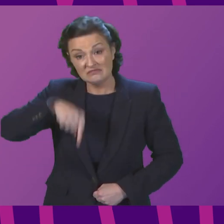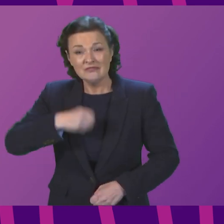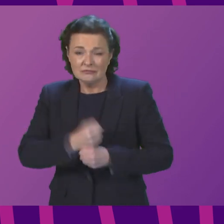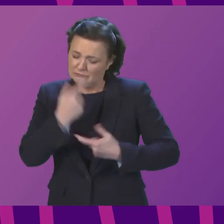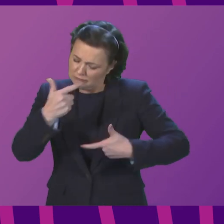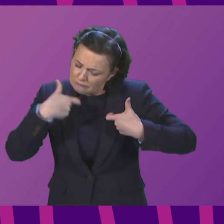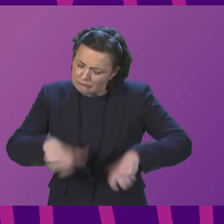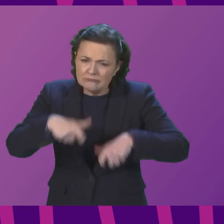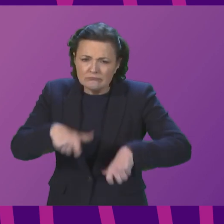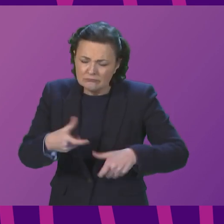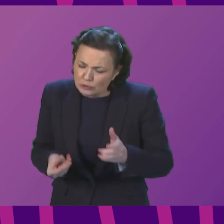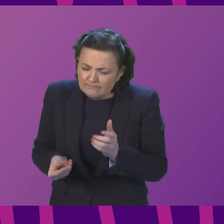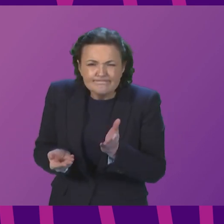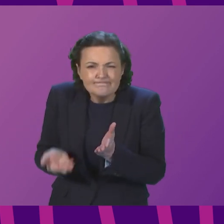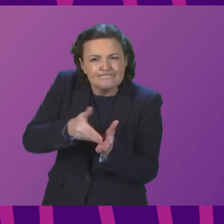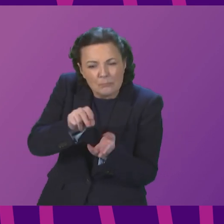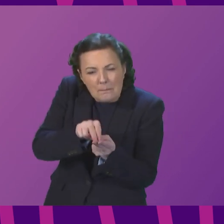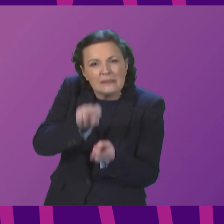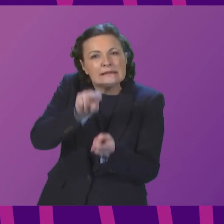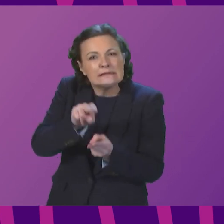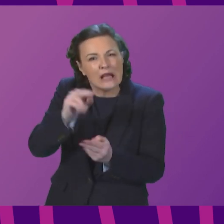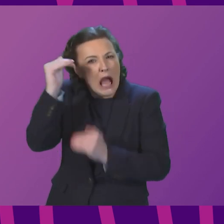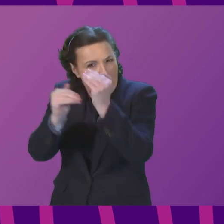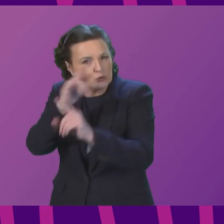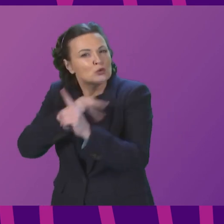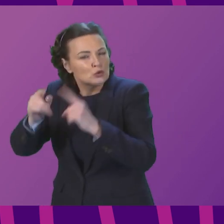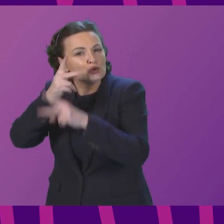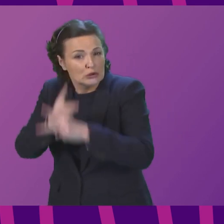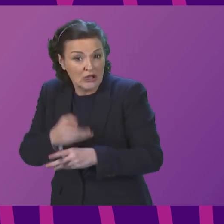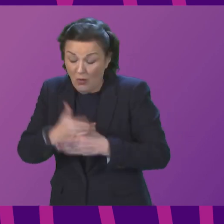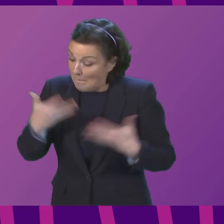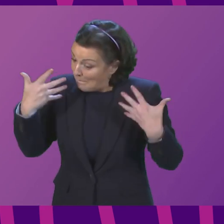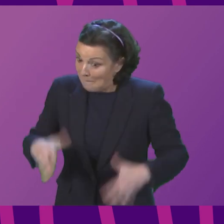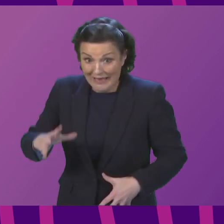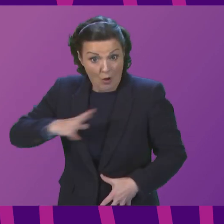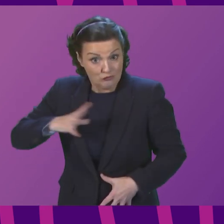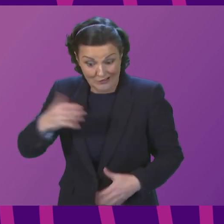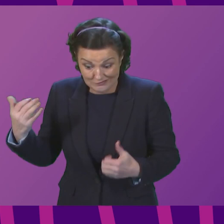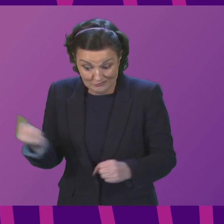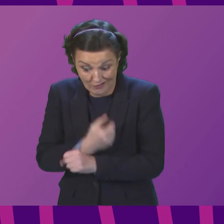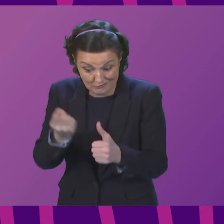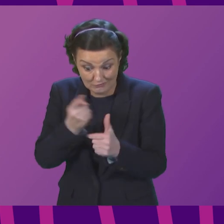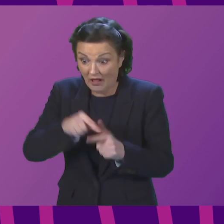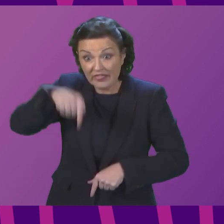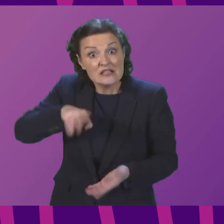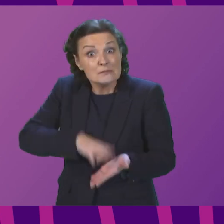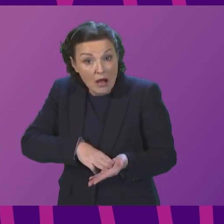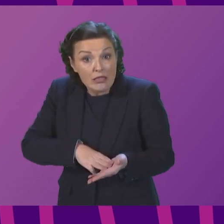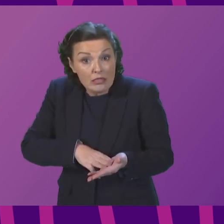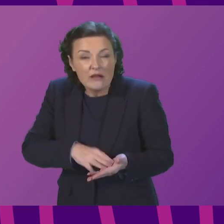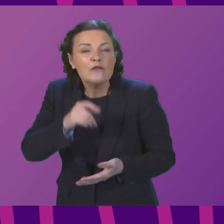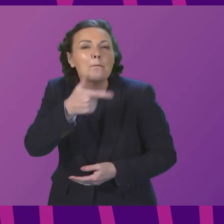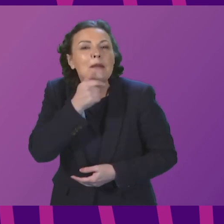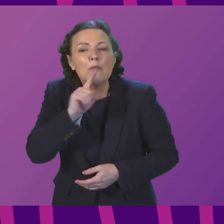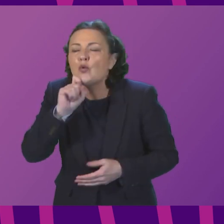the pay of adult social care workers. We have already taken the step I have spoken about just this month in terms of unpaid